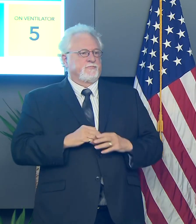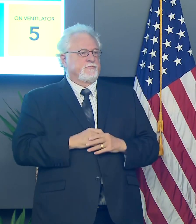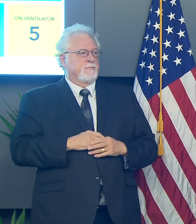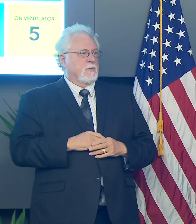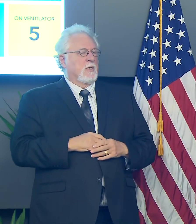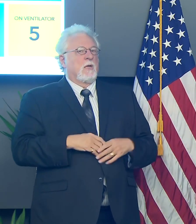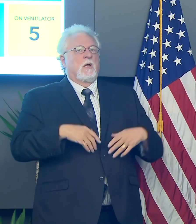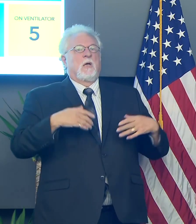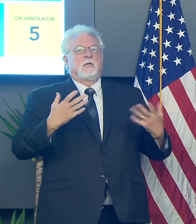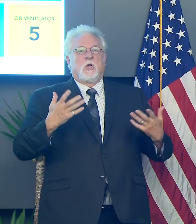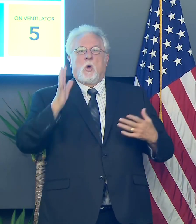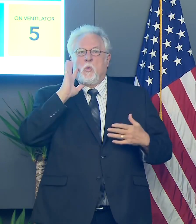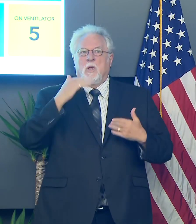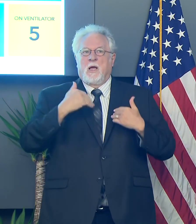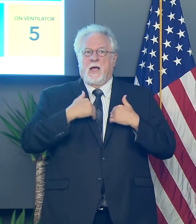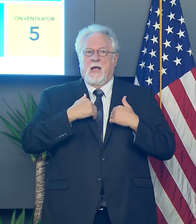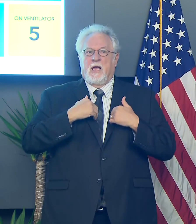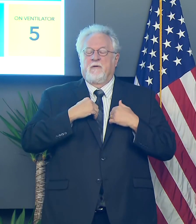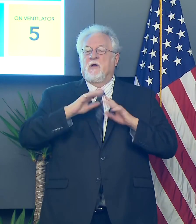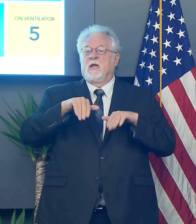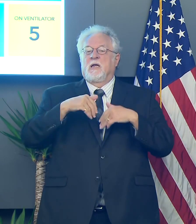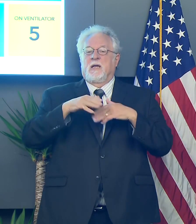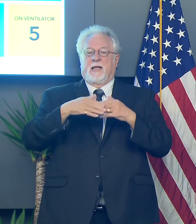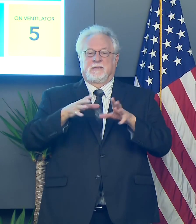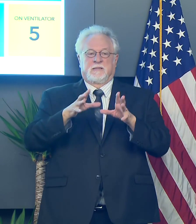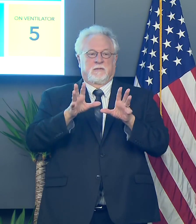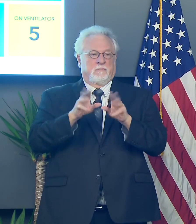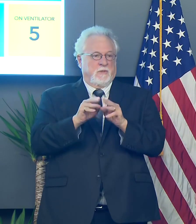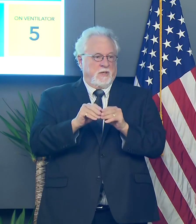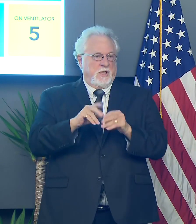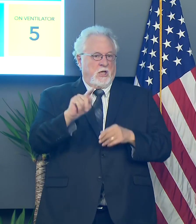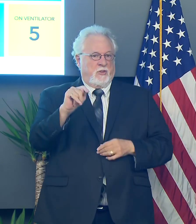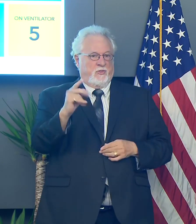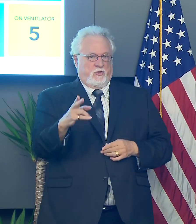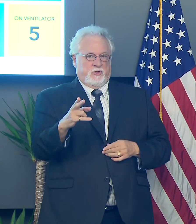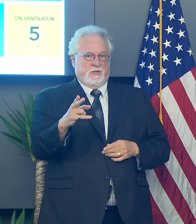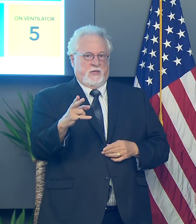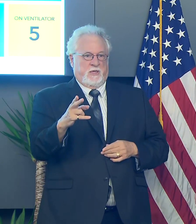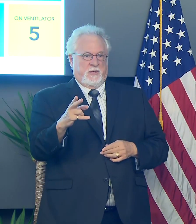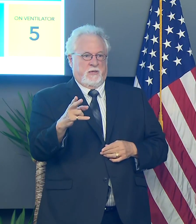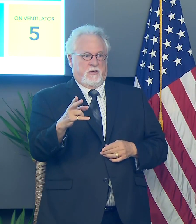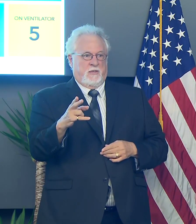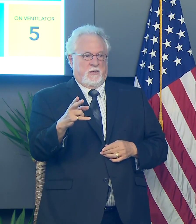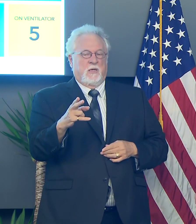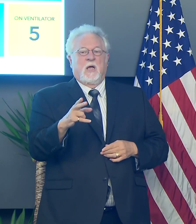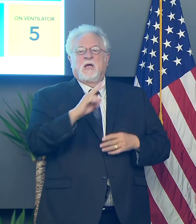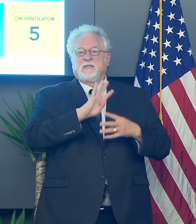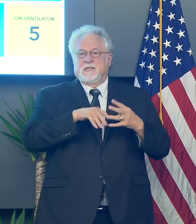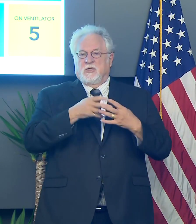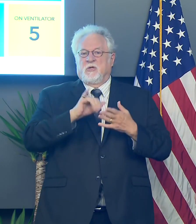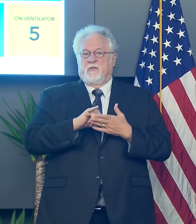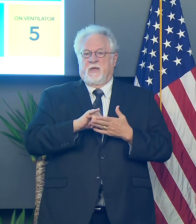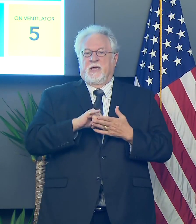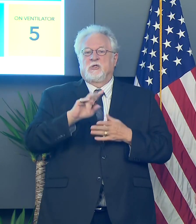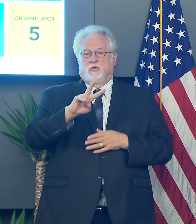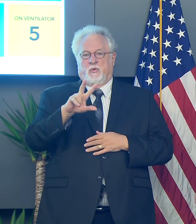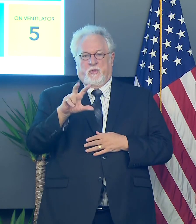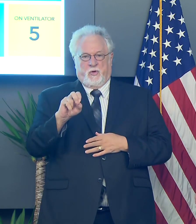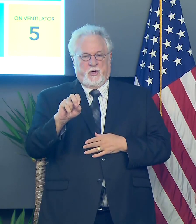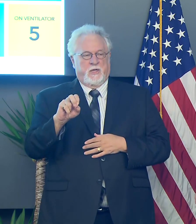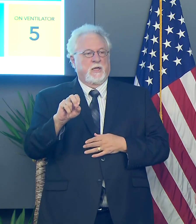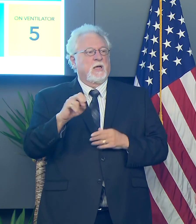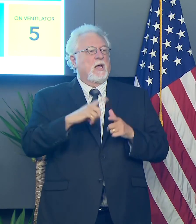All right, so we will have our next briefing, on Thursday. Um, we'll, we'll schedule that back for 2.30.